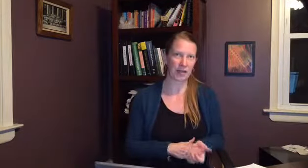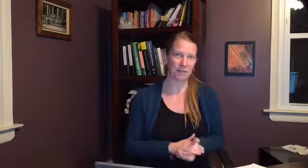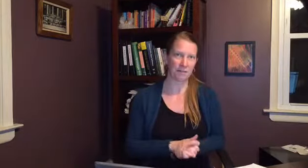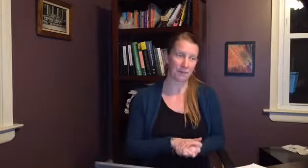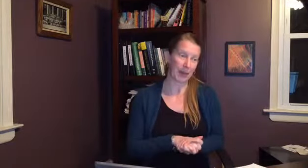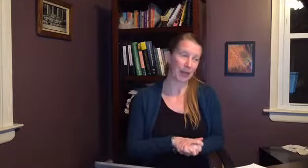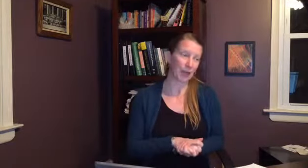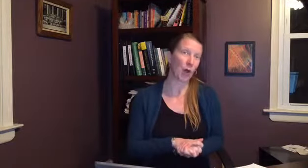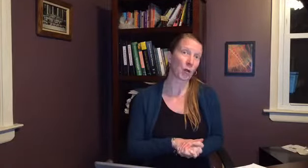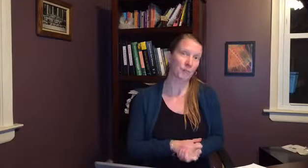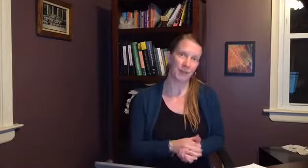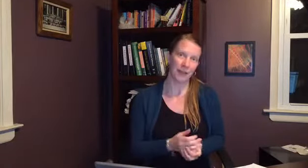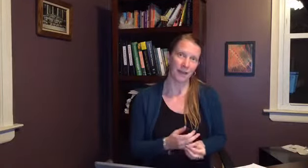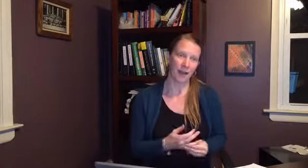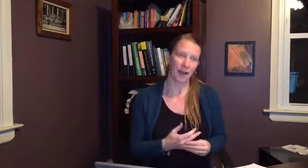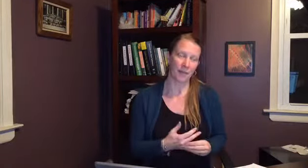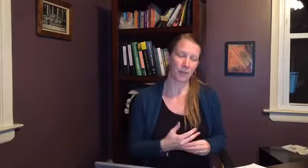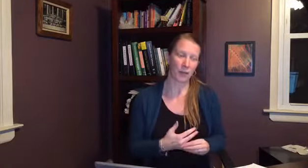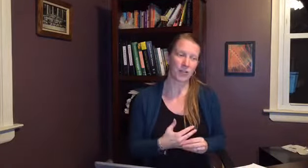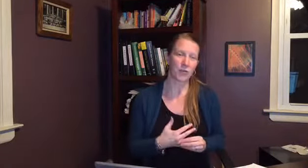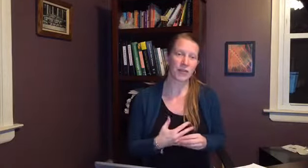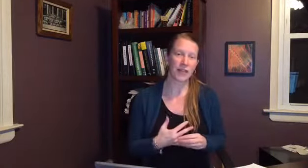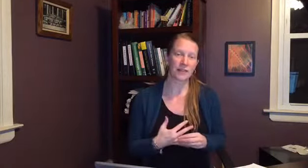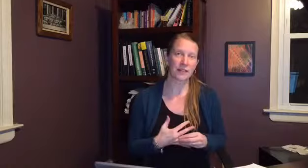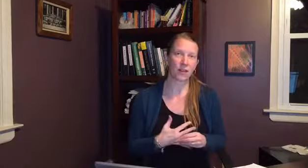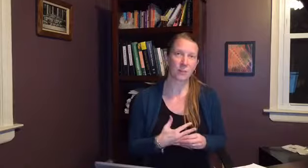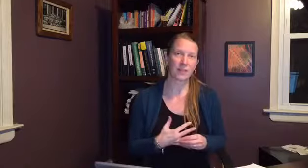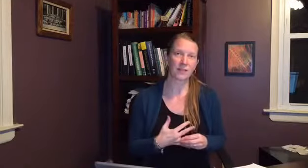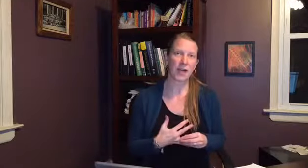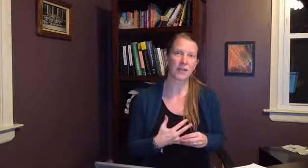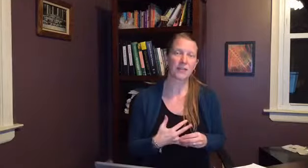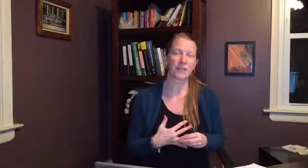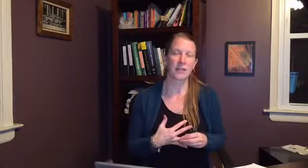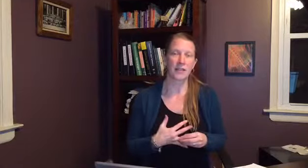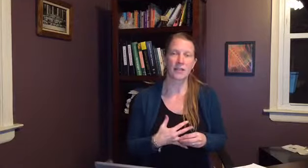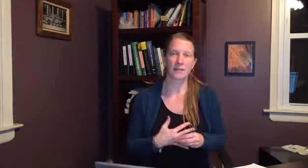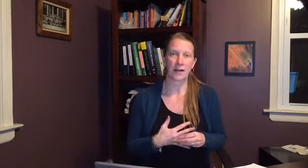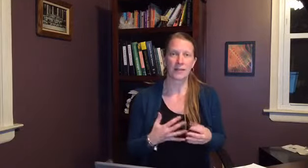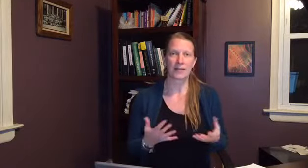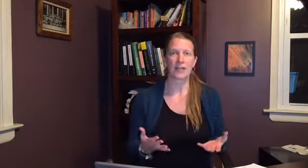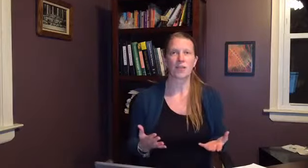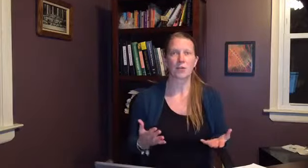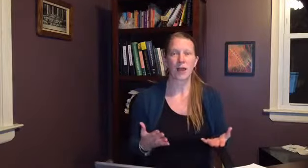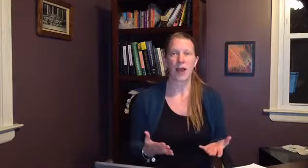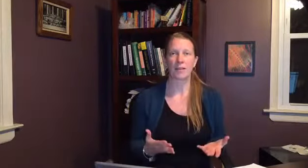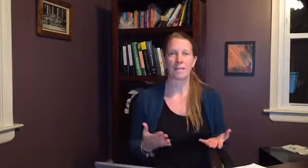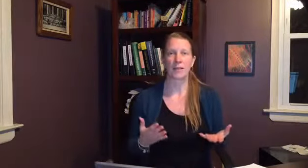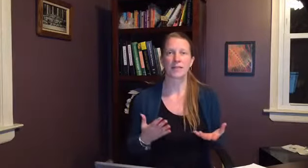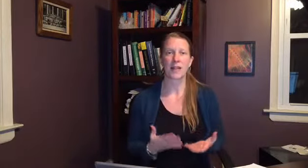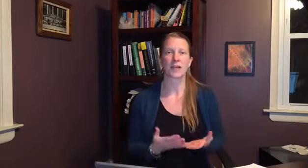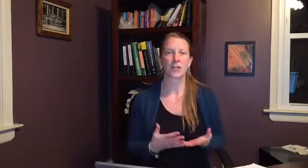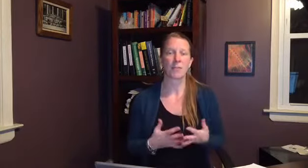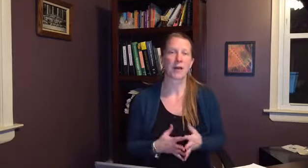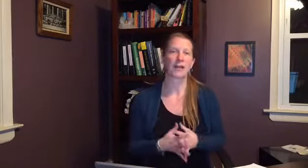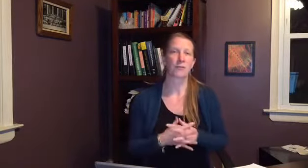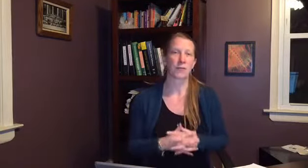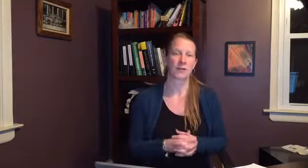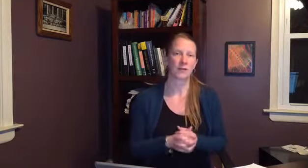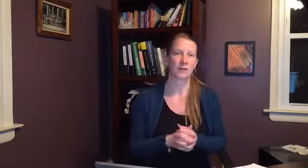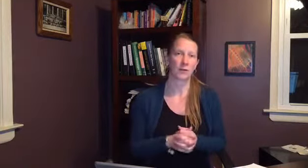no um once you get the herpes virus it's a virus that you will have inside your body the rest of your